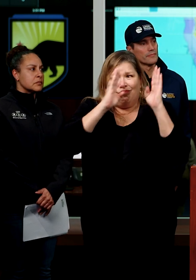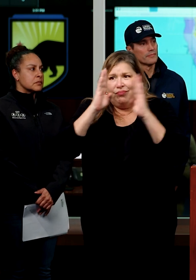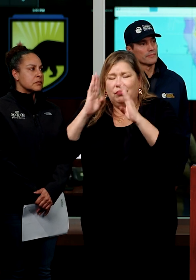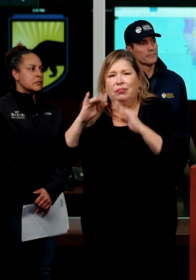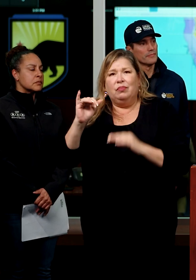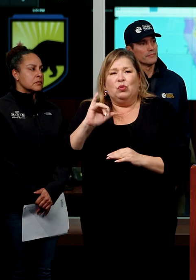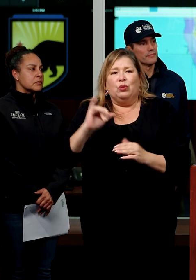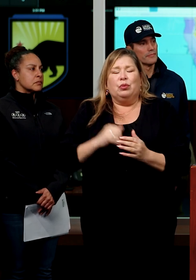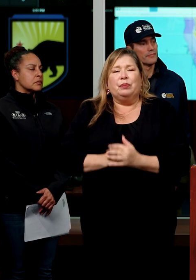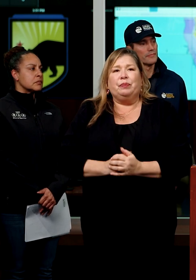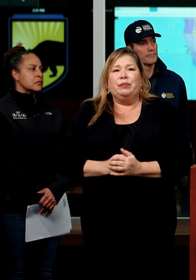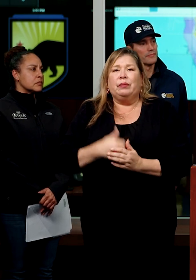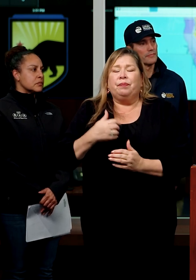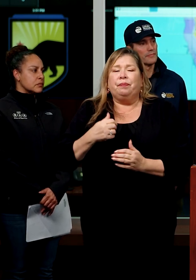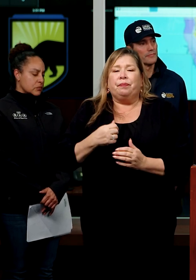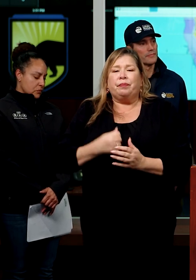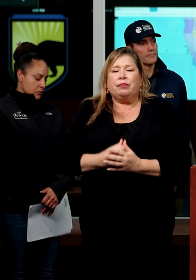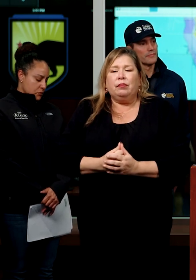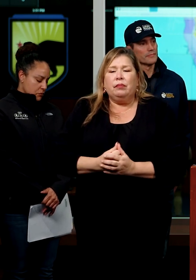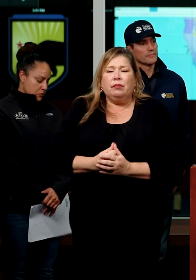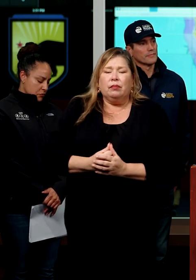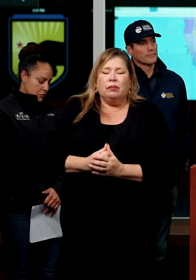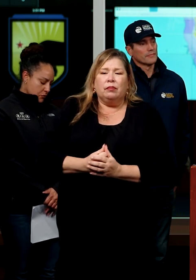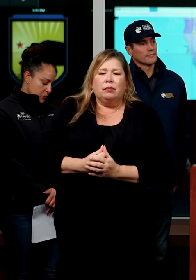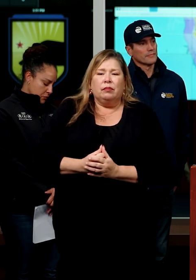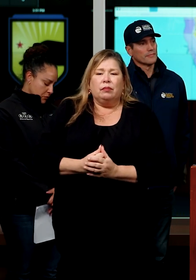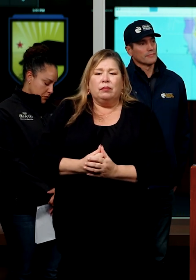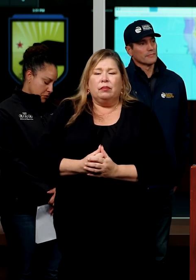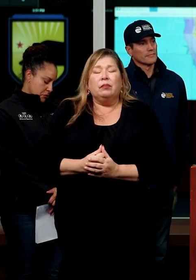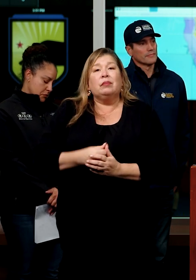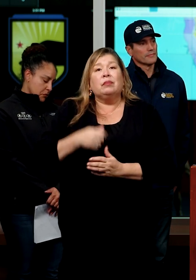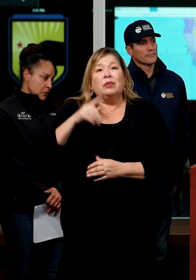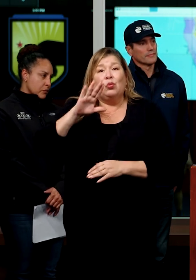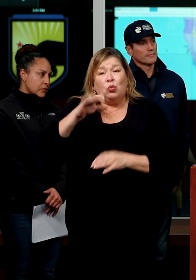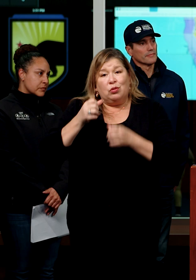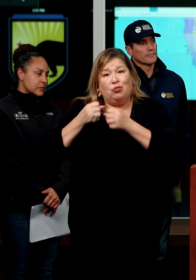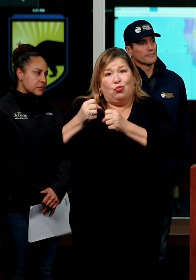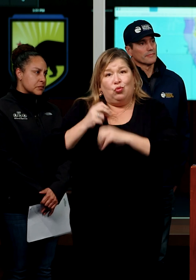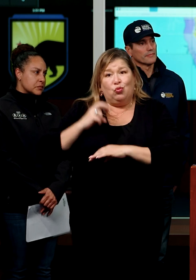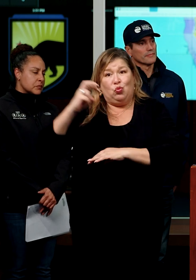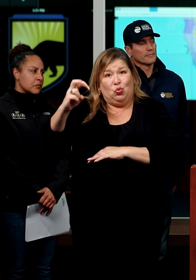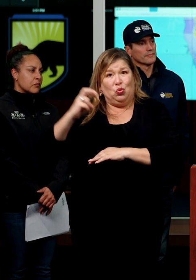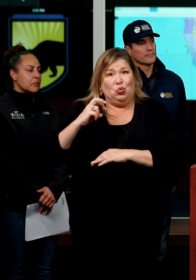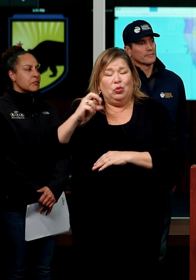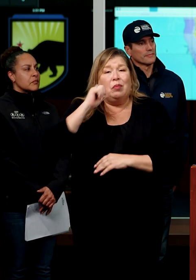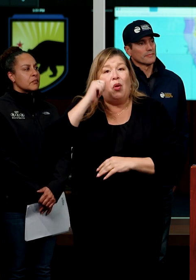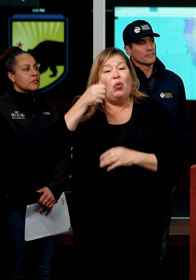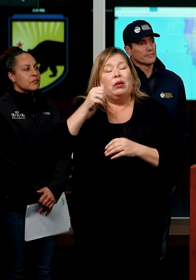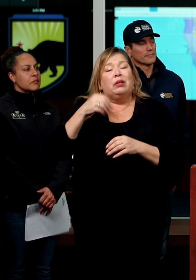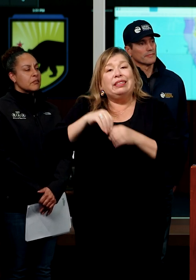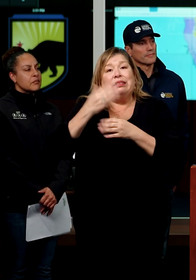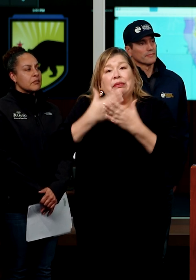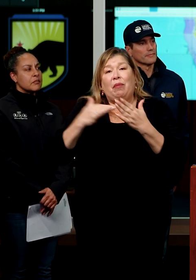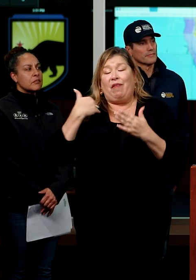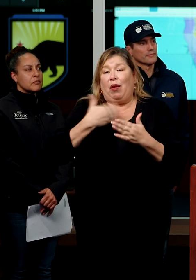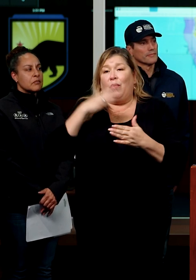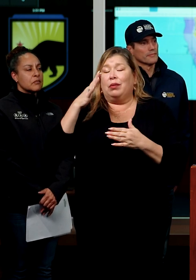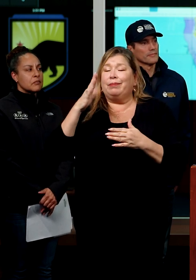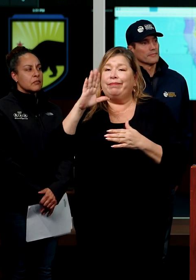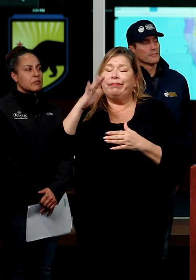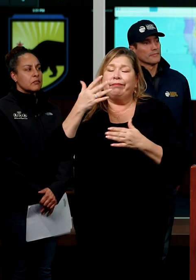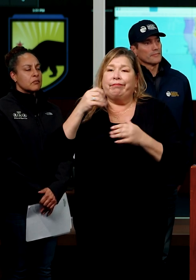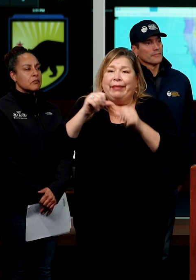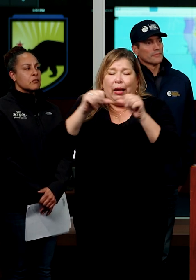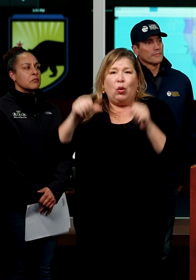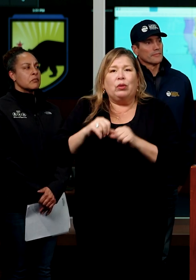the again and again, um, commute tomorrow in some of our urban areas, particularly in the Bay Area and the San Jose